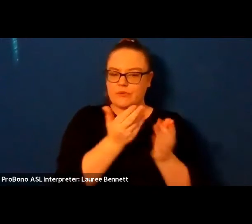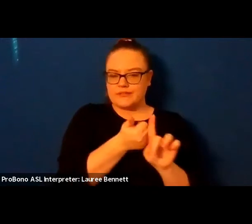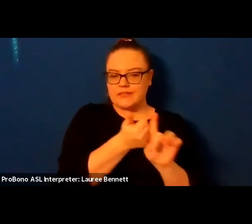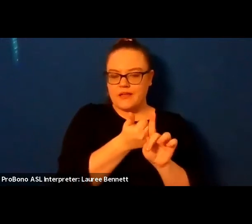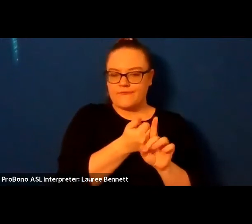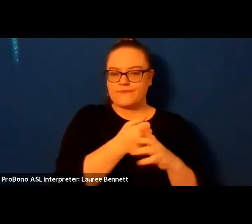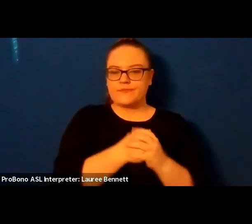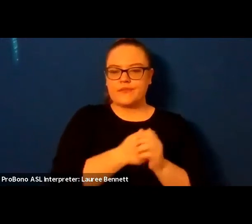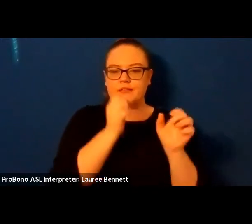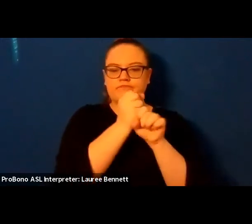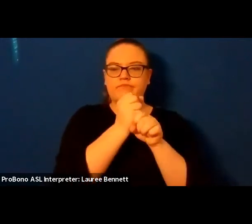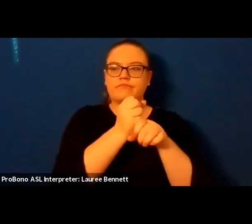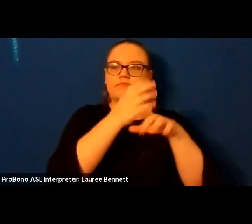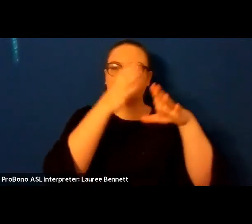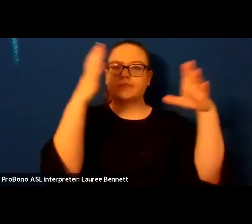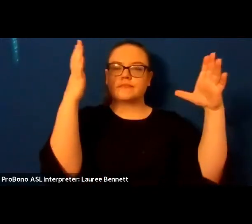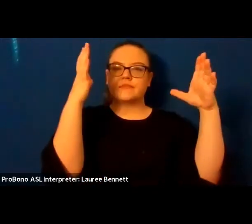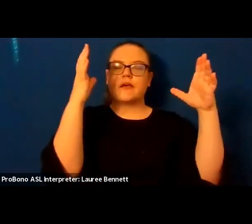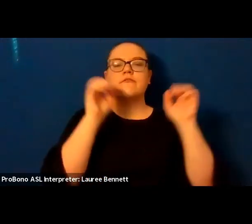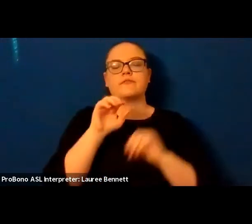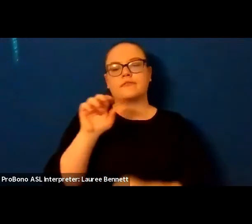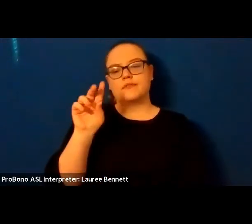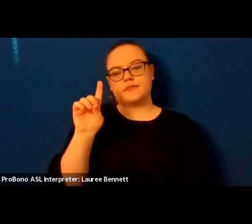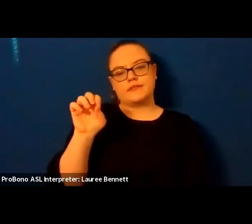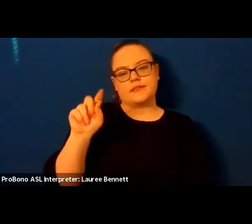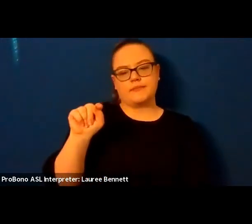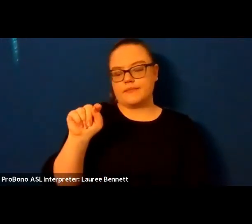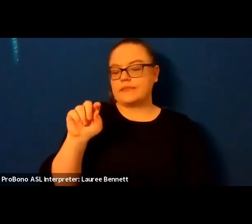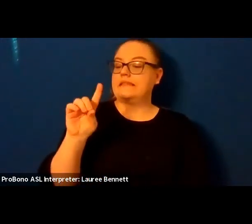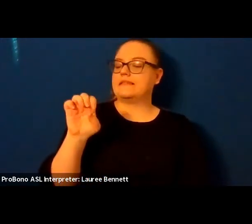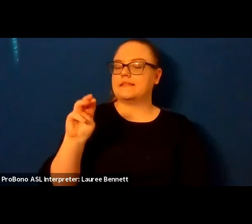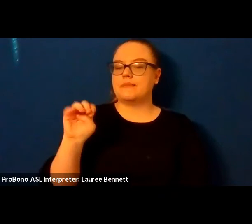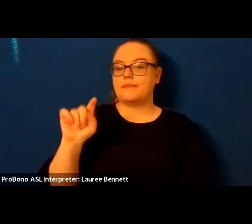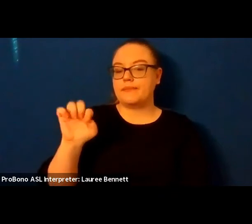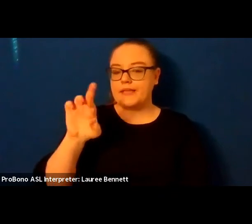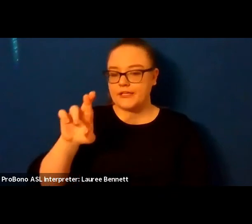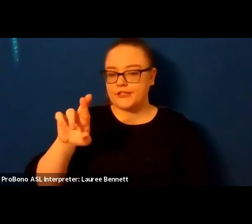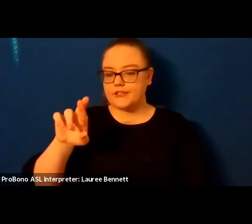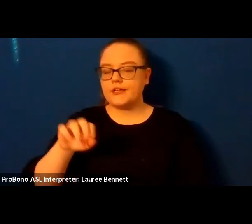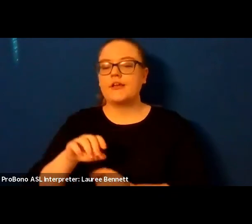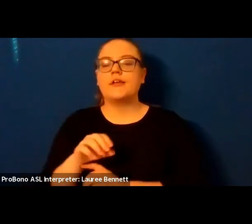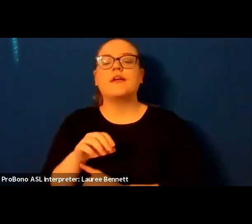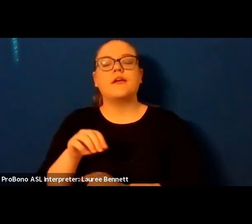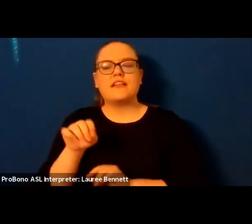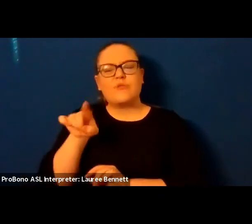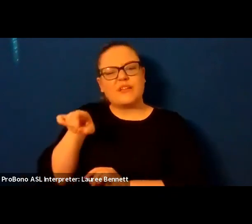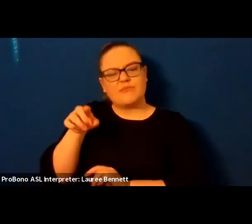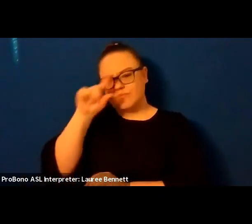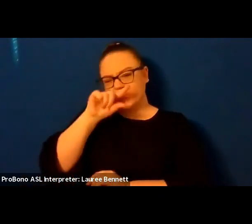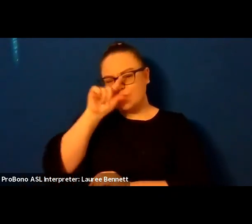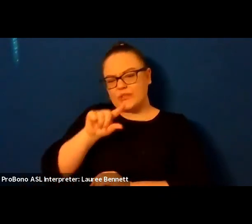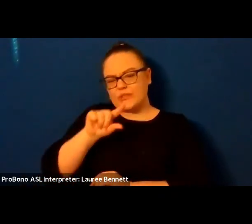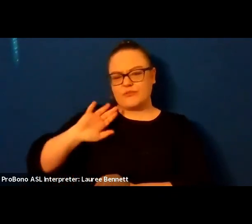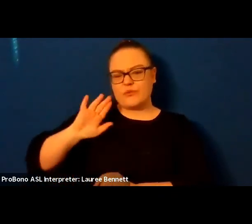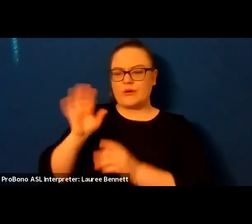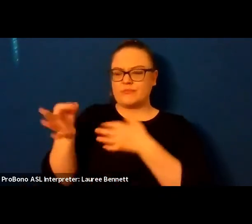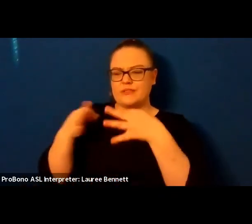of the myth of demeter and persephone which um the ancient greeks used to explain winter um and